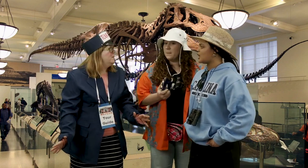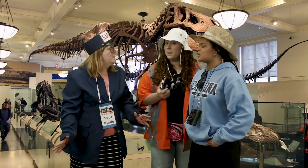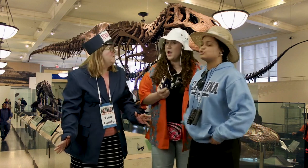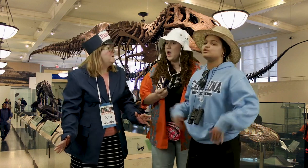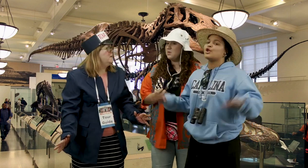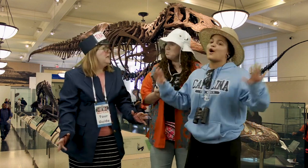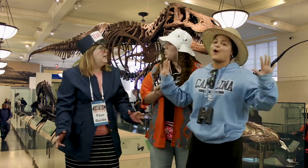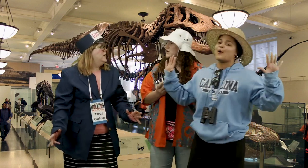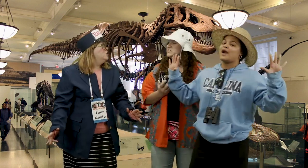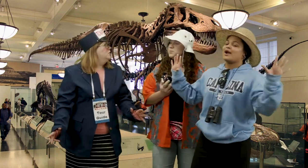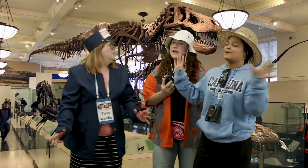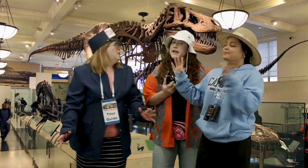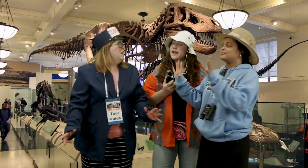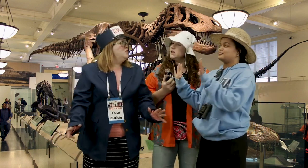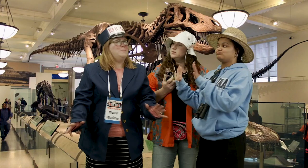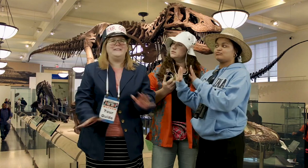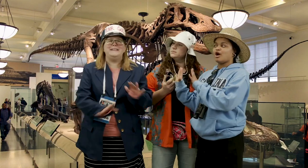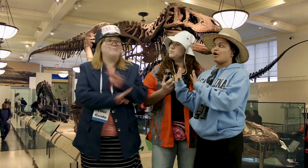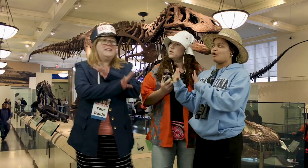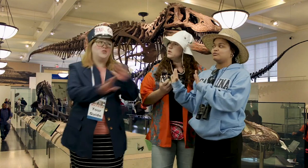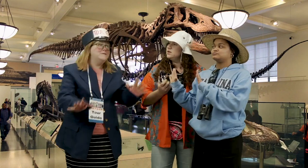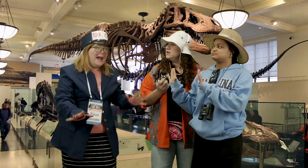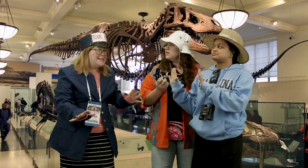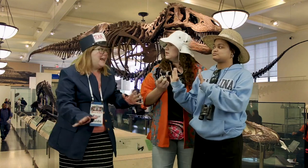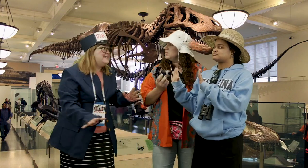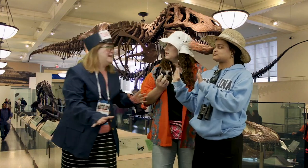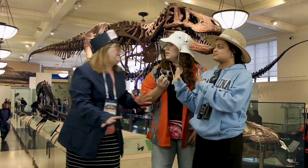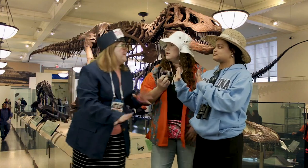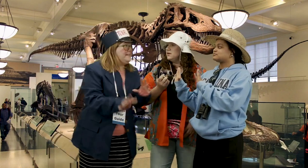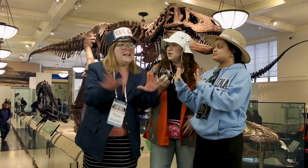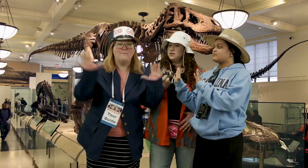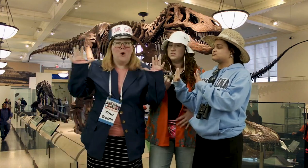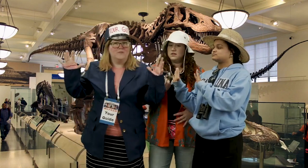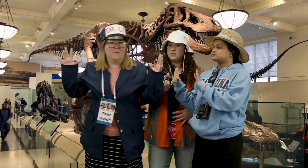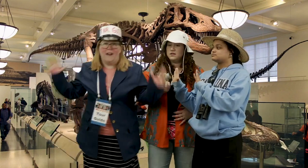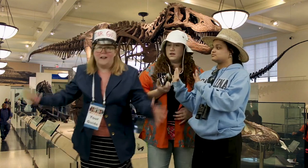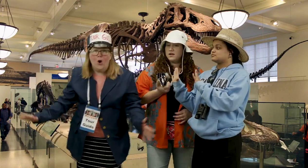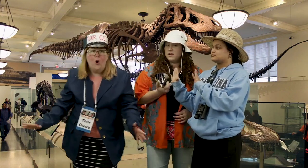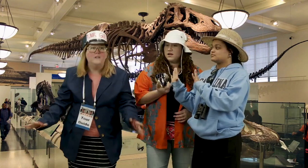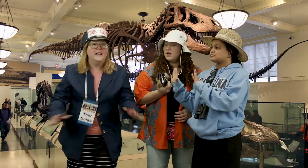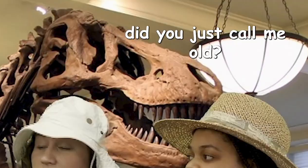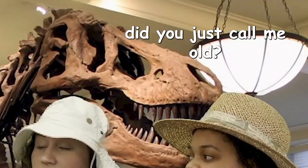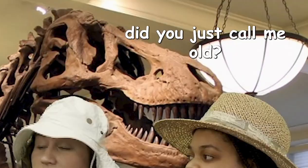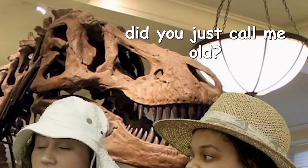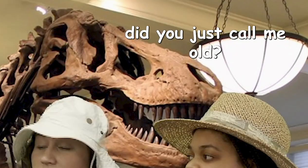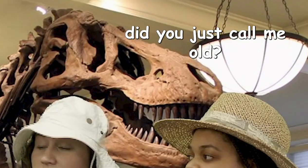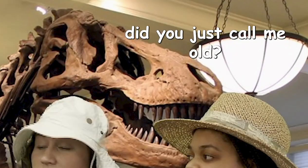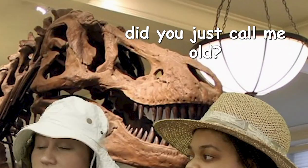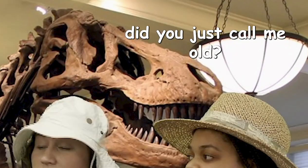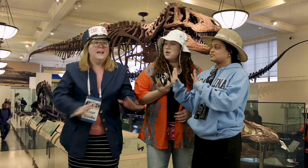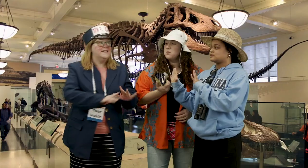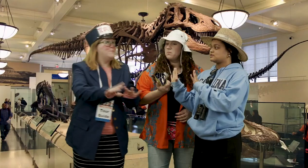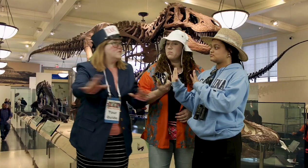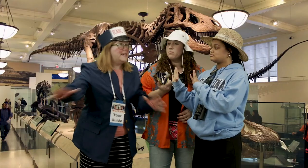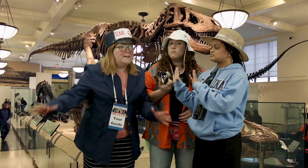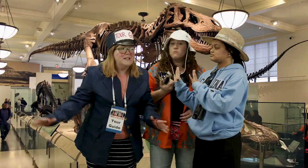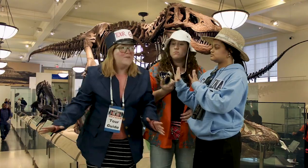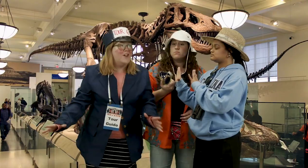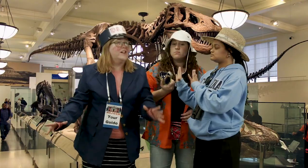uh no I wasn't explaining it no please please do not taste anything these bones are very old this museum is very